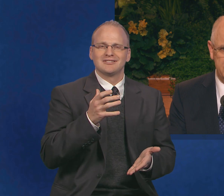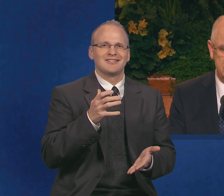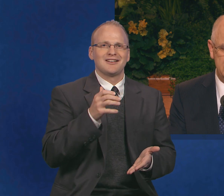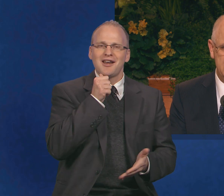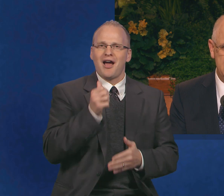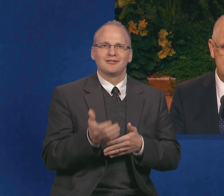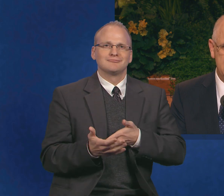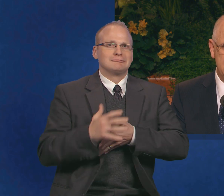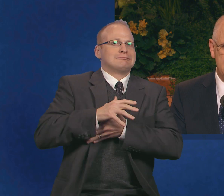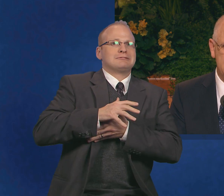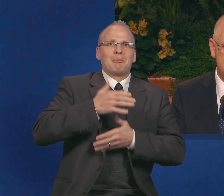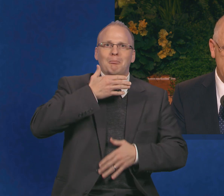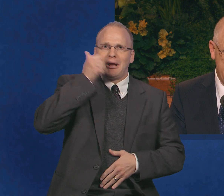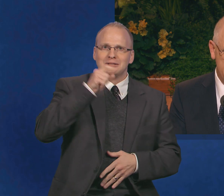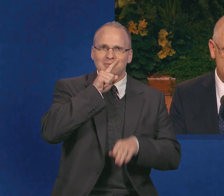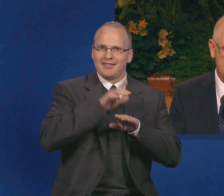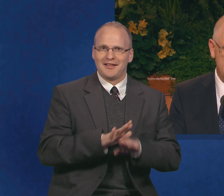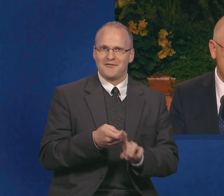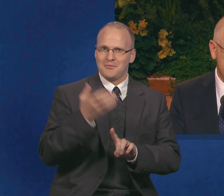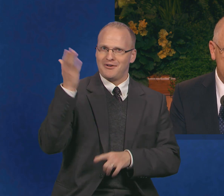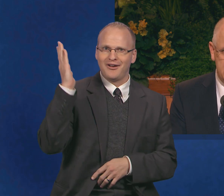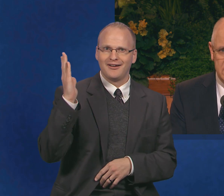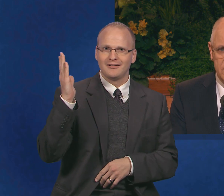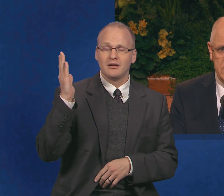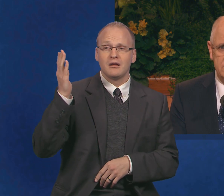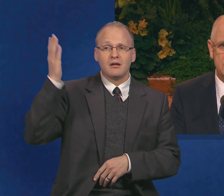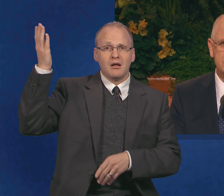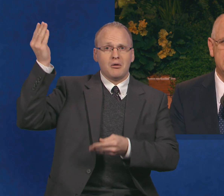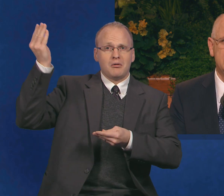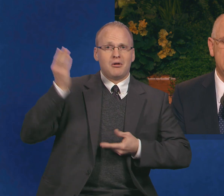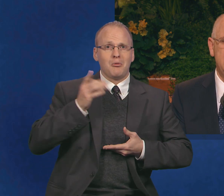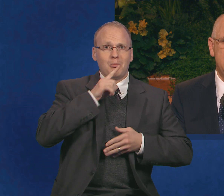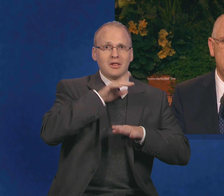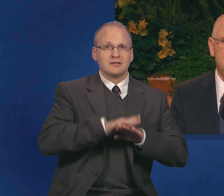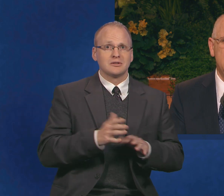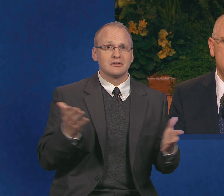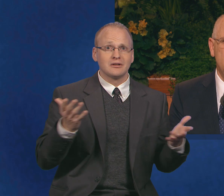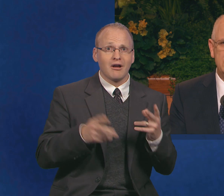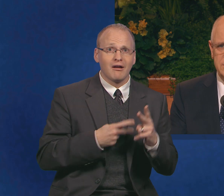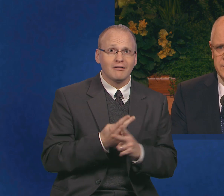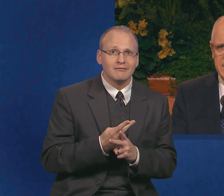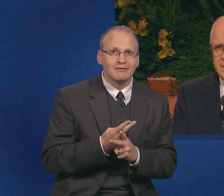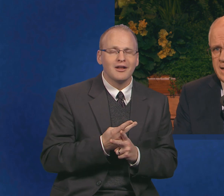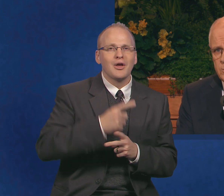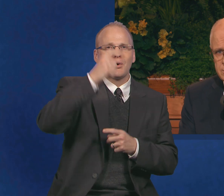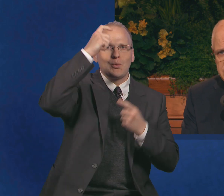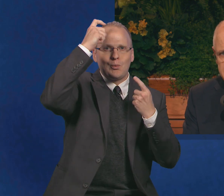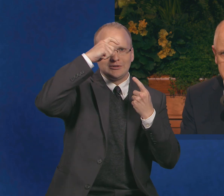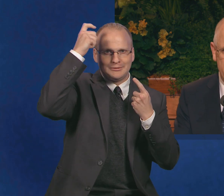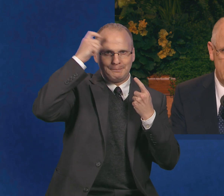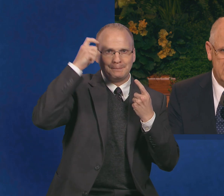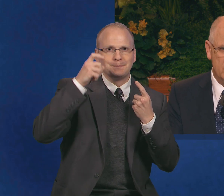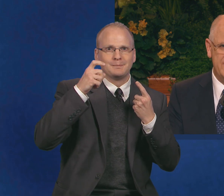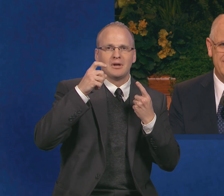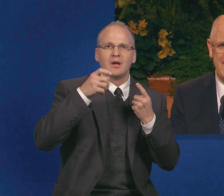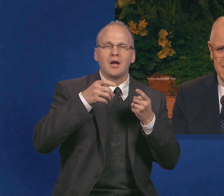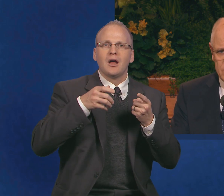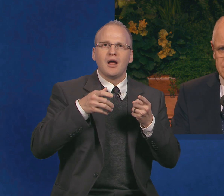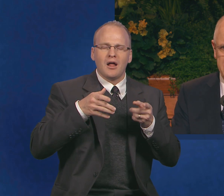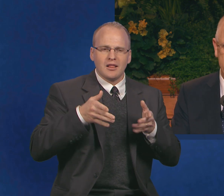to manage our limited material resources, wisdom that enables us to live better with 90% of